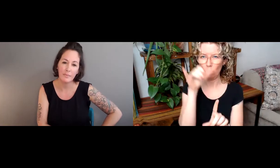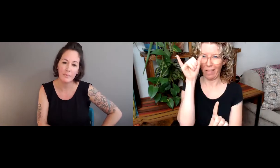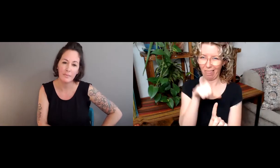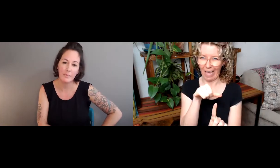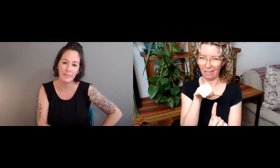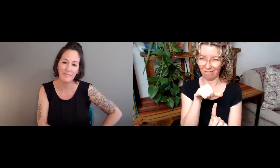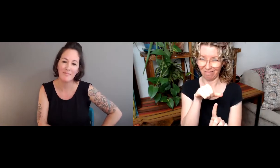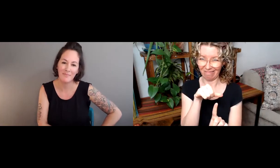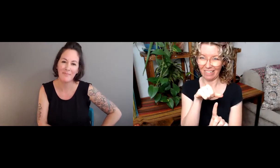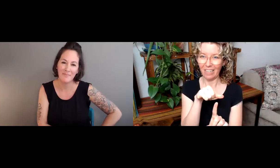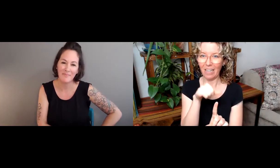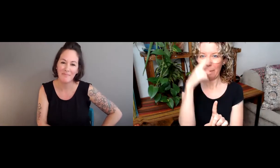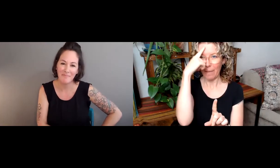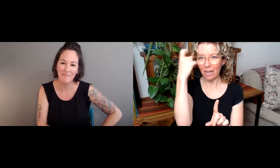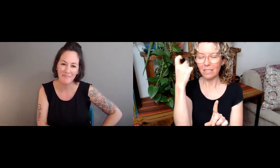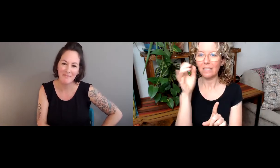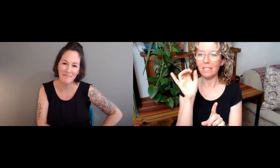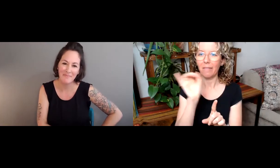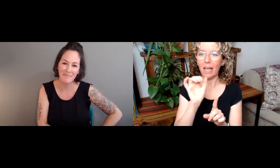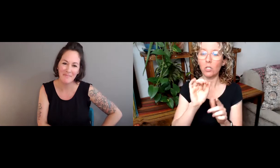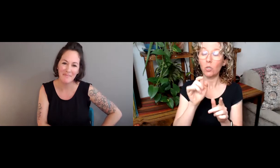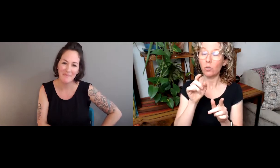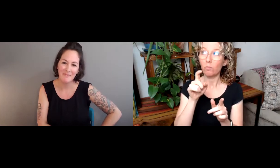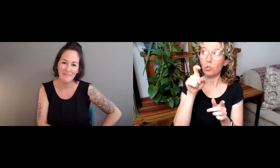wondering about strategies for doing that.